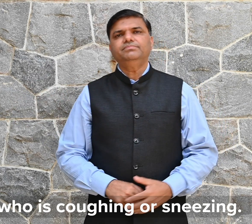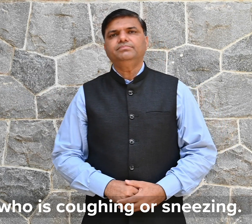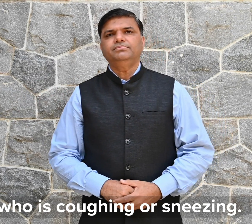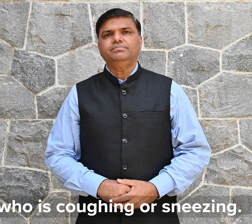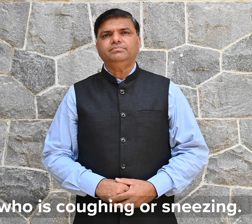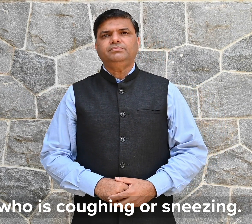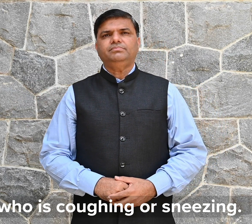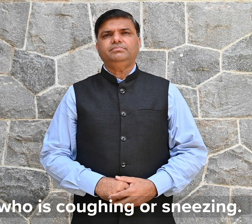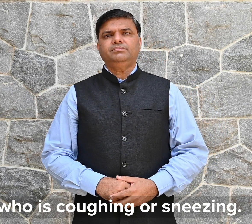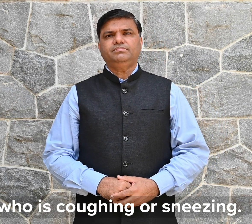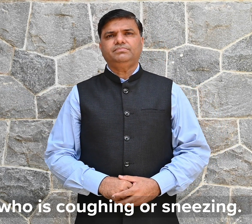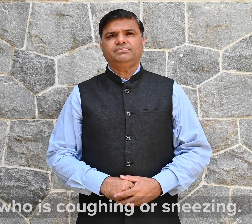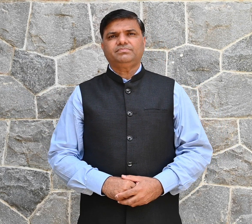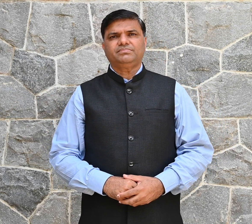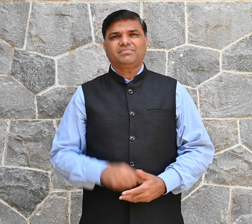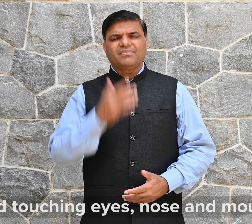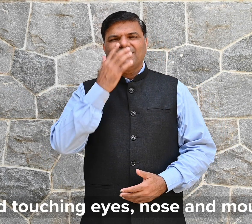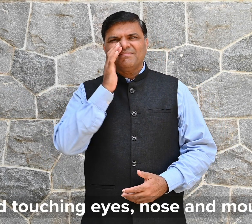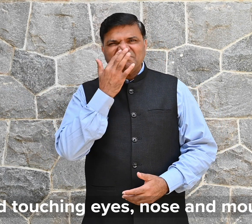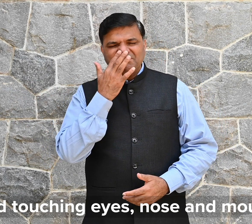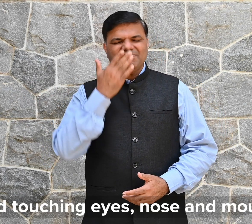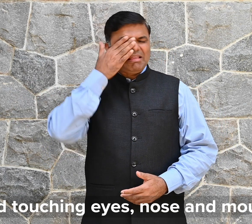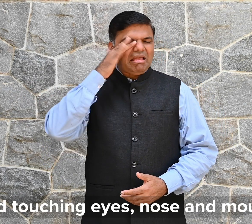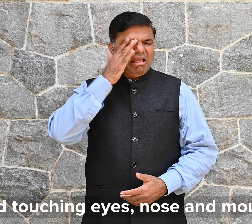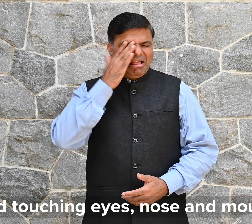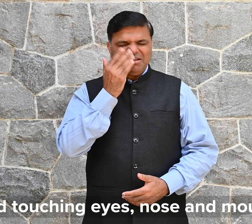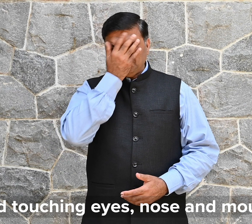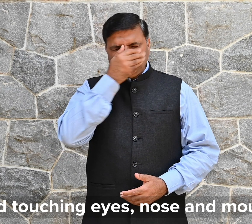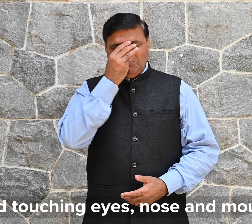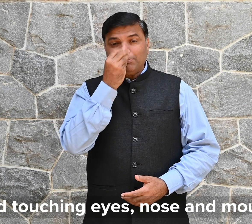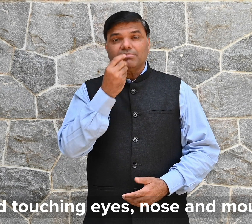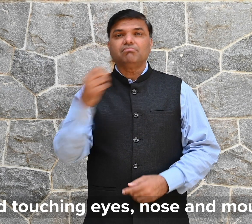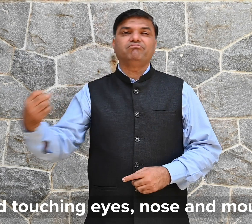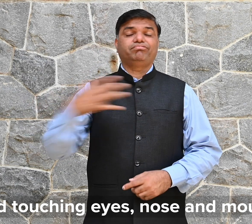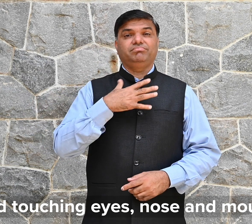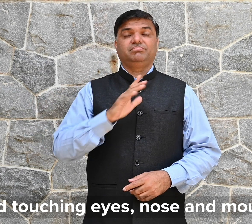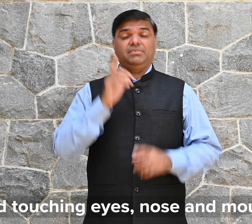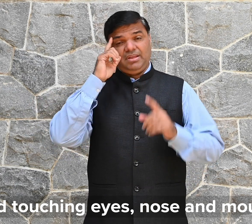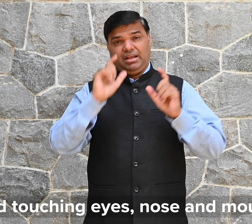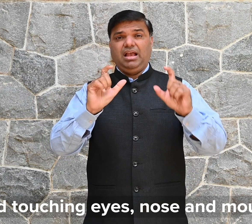coughing or sneezing. Avoid touching your eyes, nose and mouth.